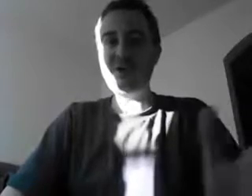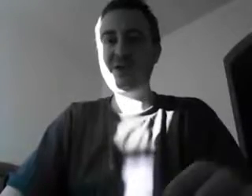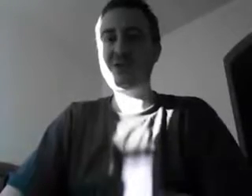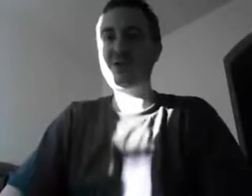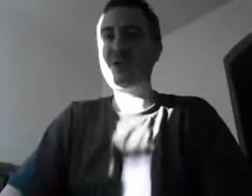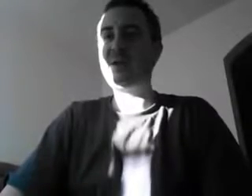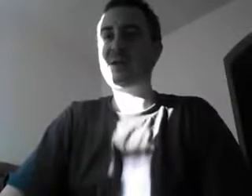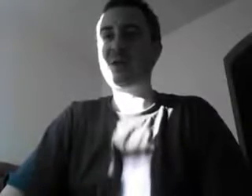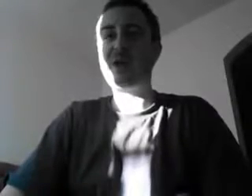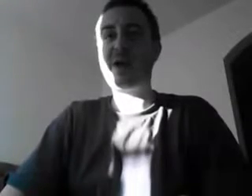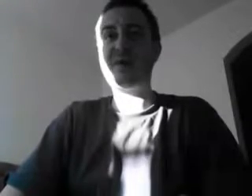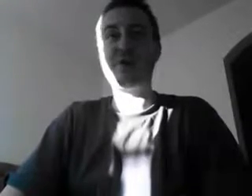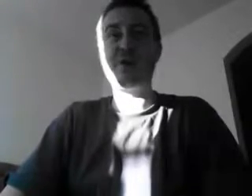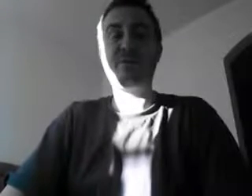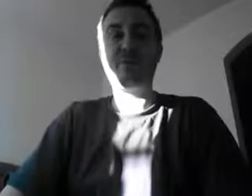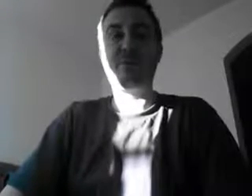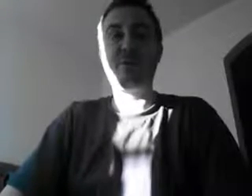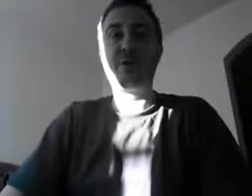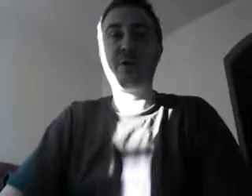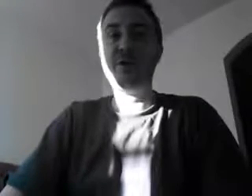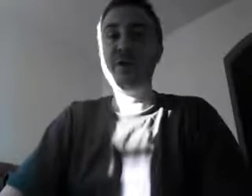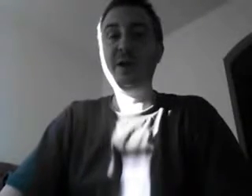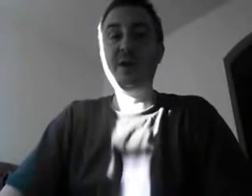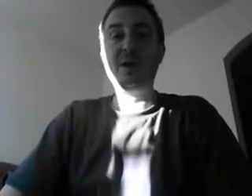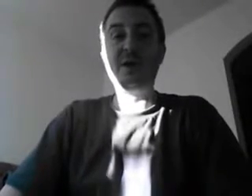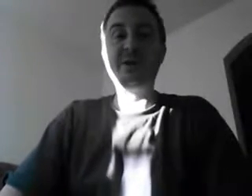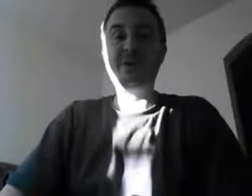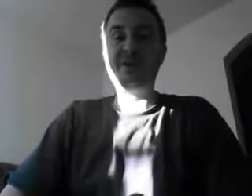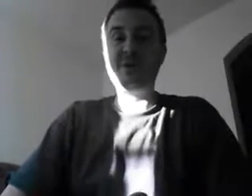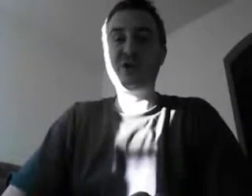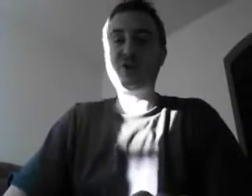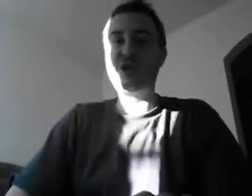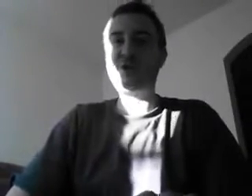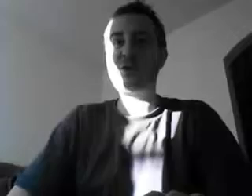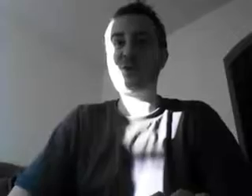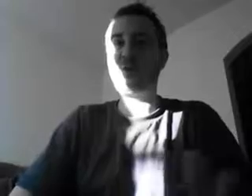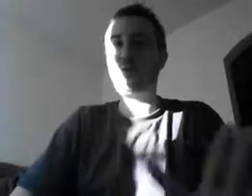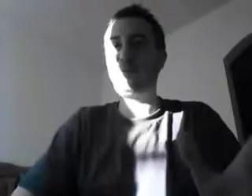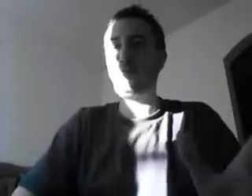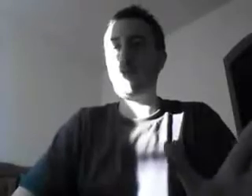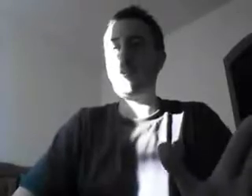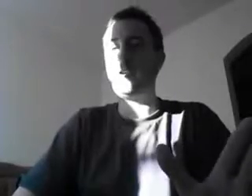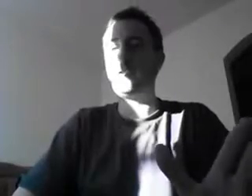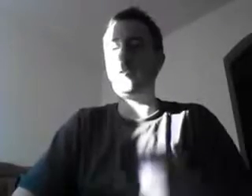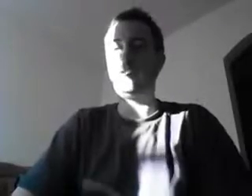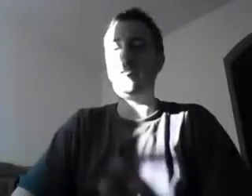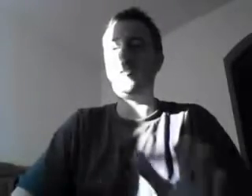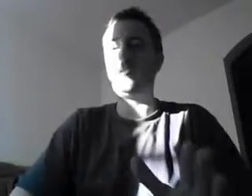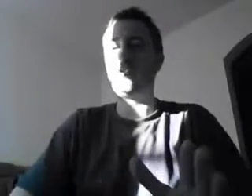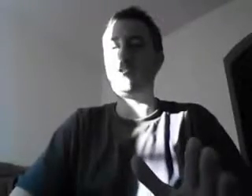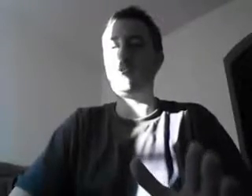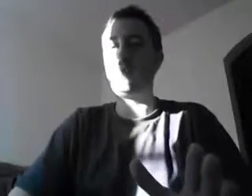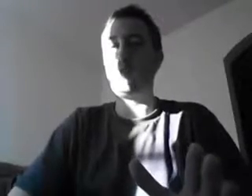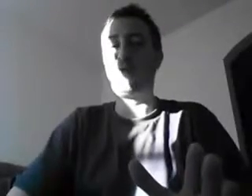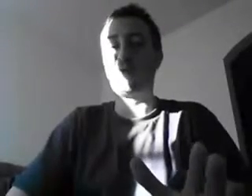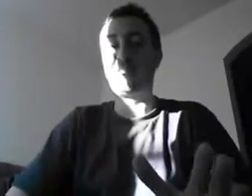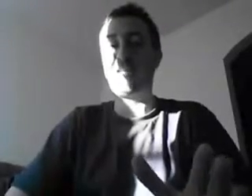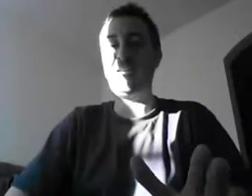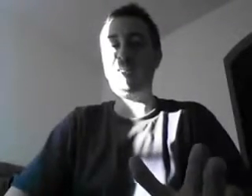She's a Democrat running for, uh, she used to be the treasurer for four years. She's not the treasurer anymore for the state.